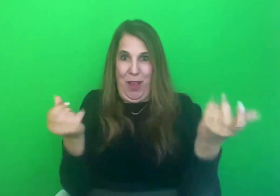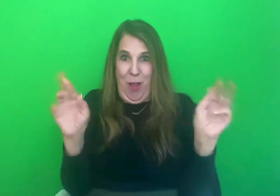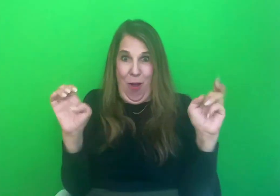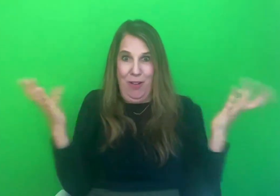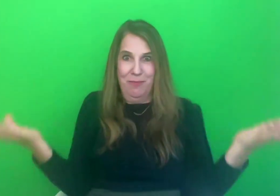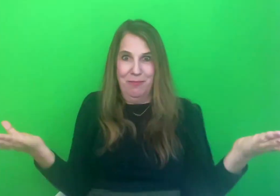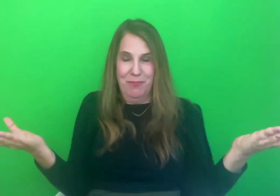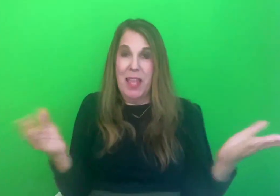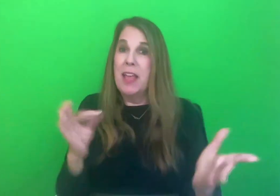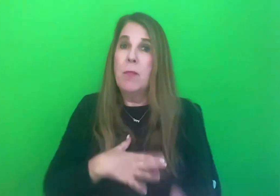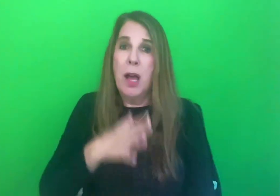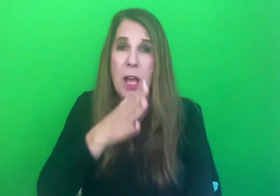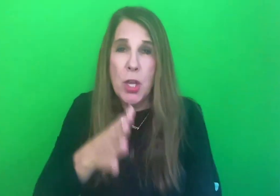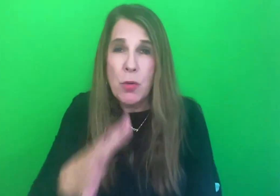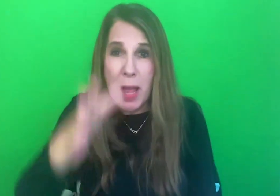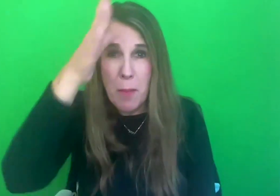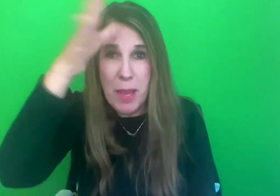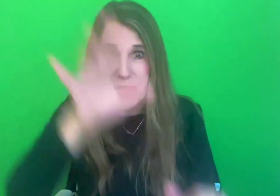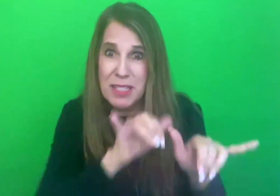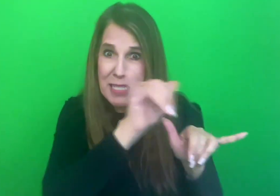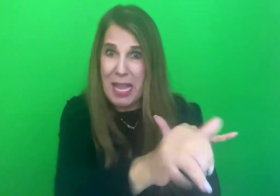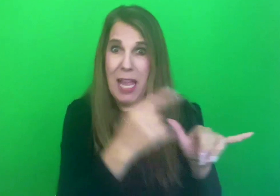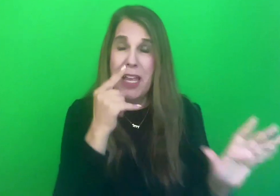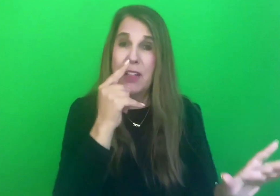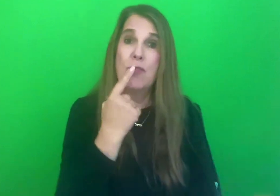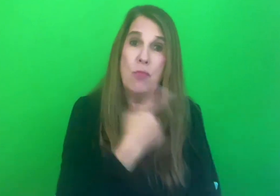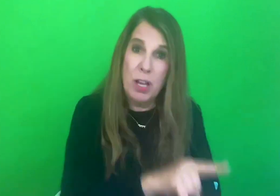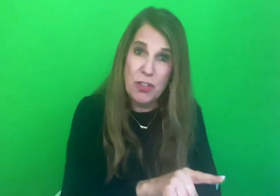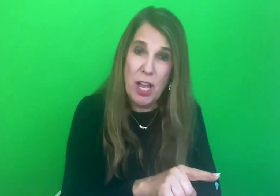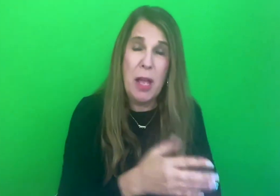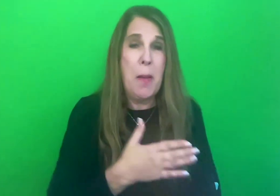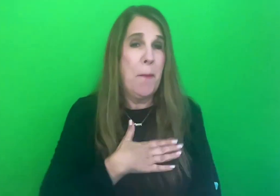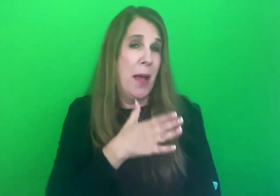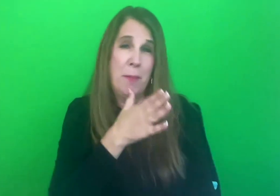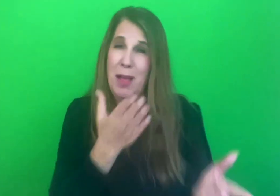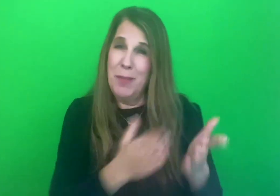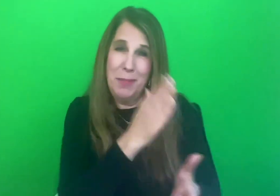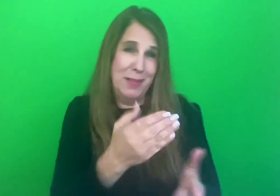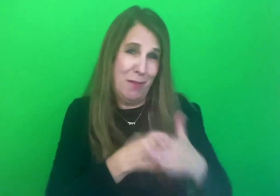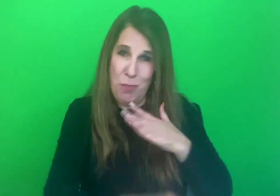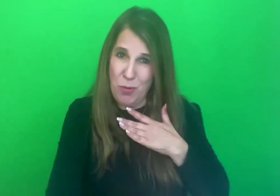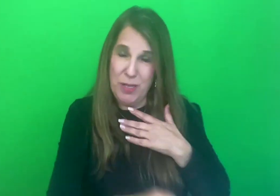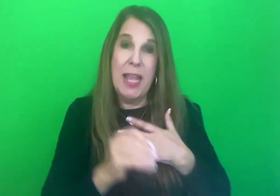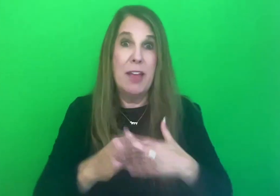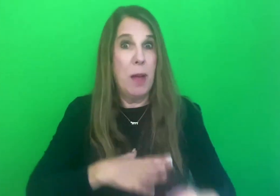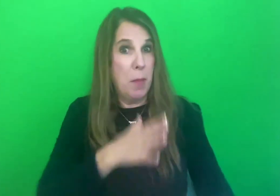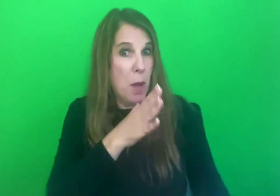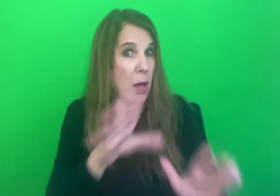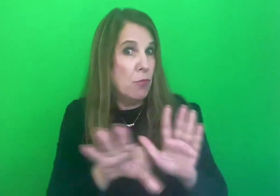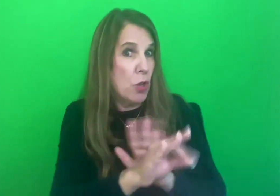Had my grandparents stayed in Russia, my mom might never have been. Had my mom chosen not to bring